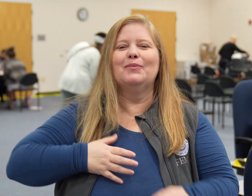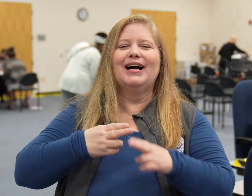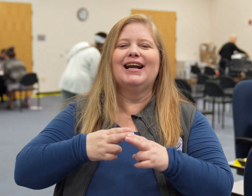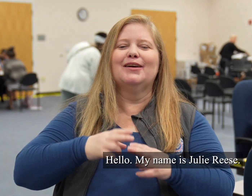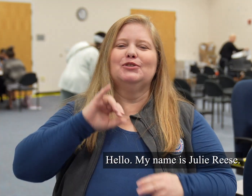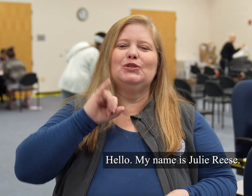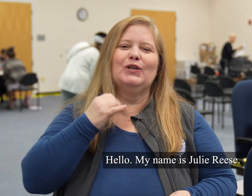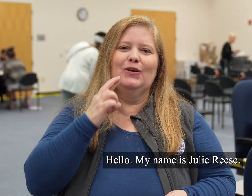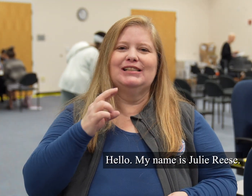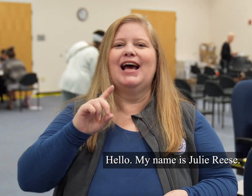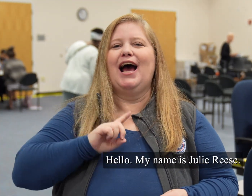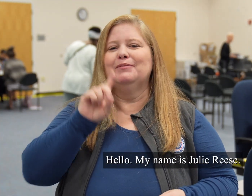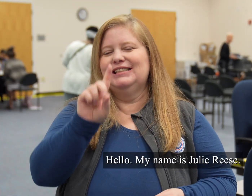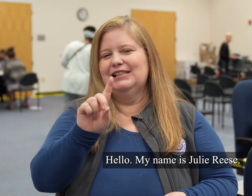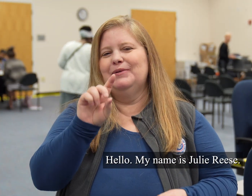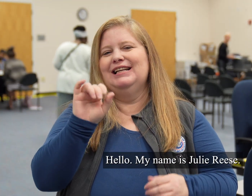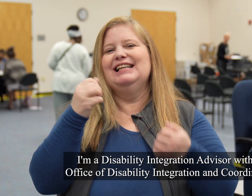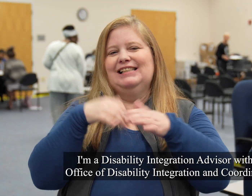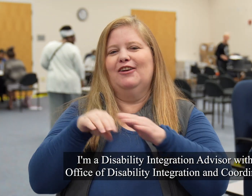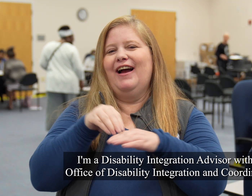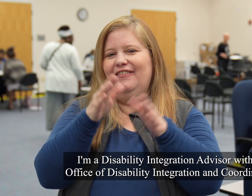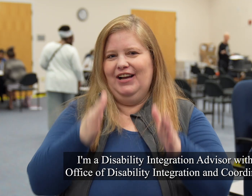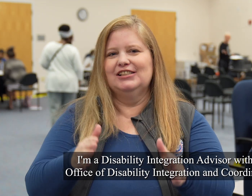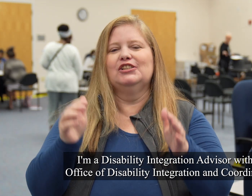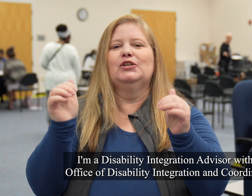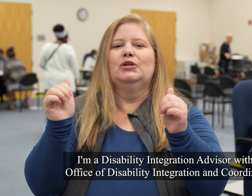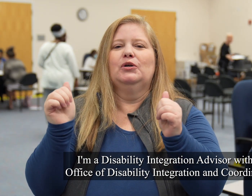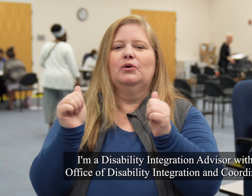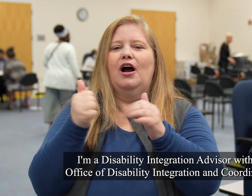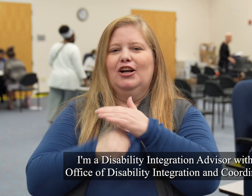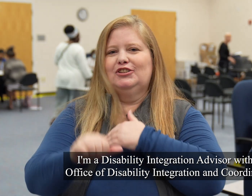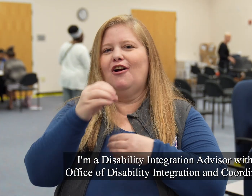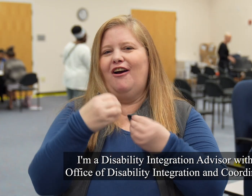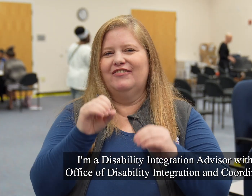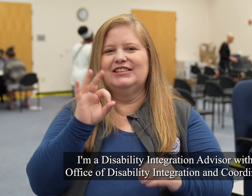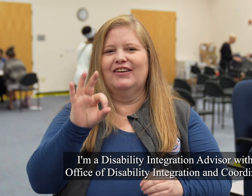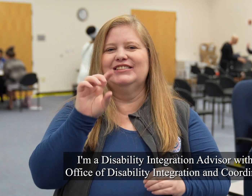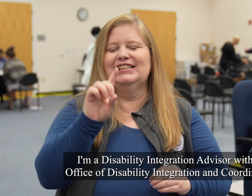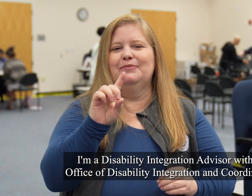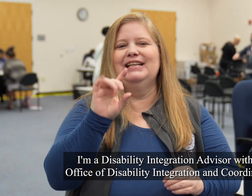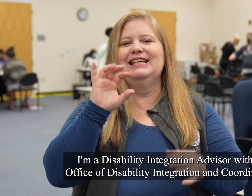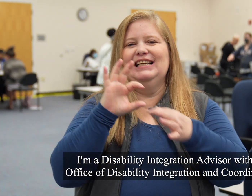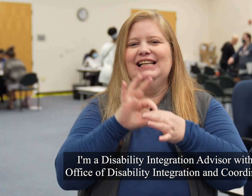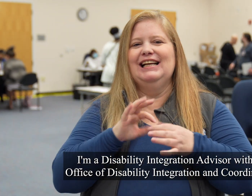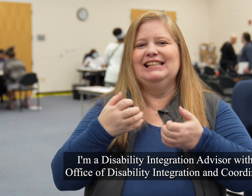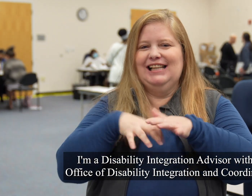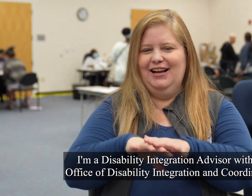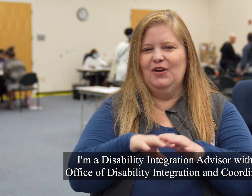Hello, my name is Julie Reese. I'm a disability integration advisor with the Office of Disability Integration